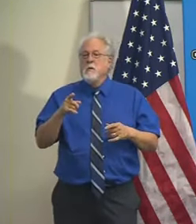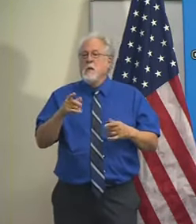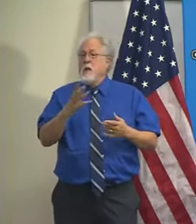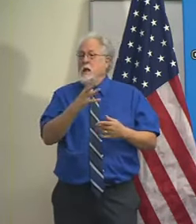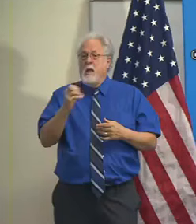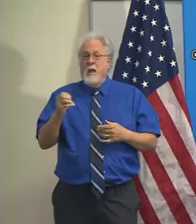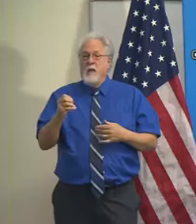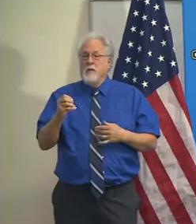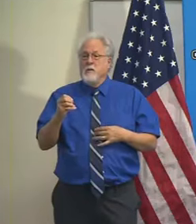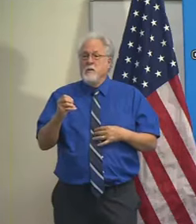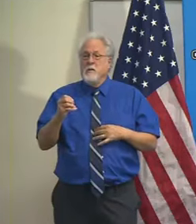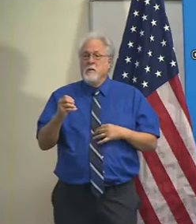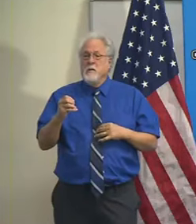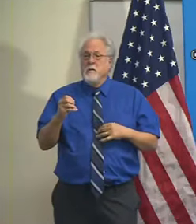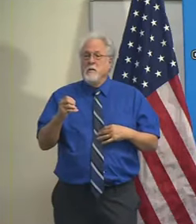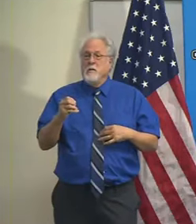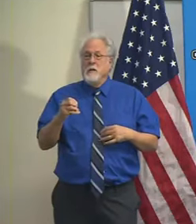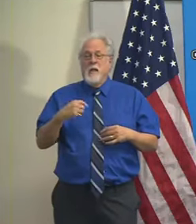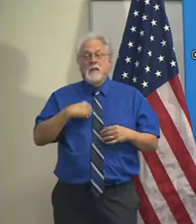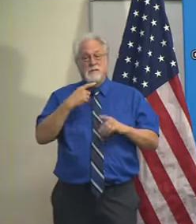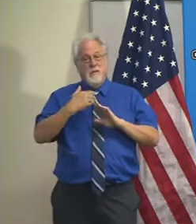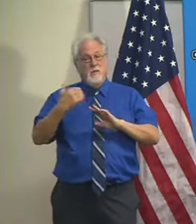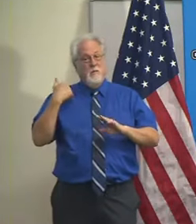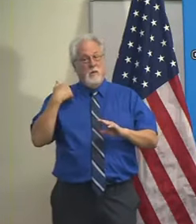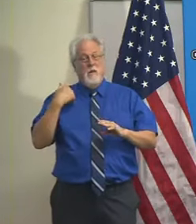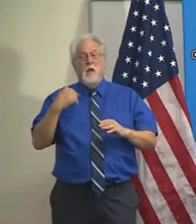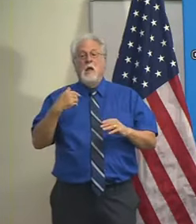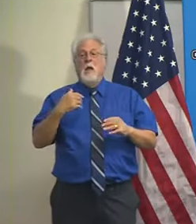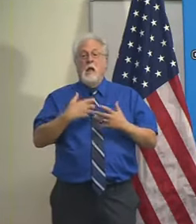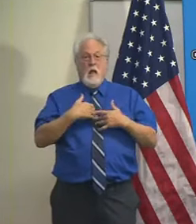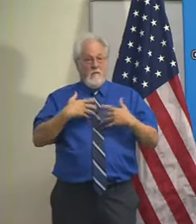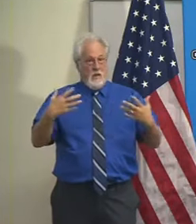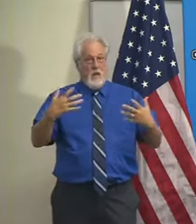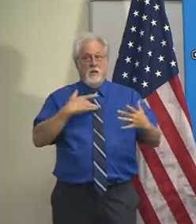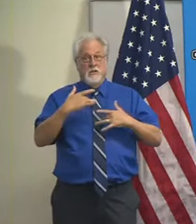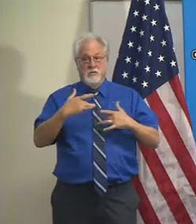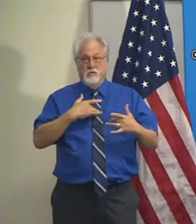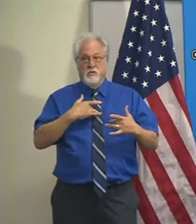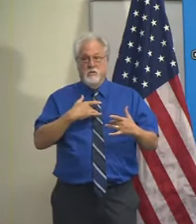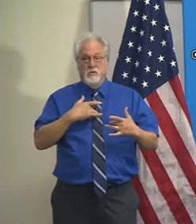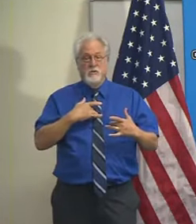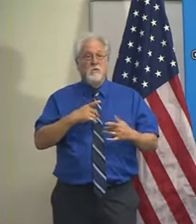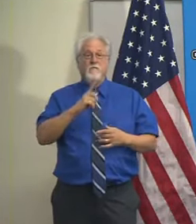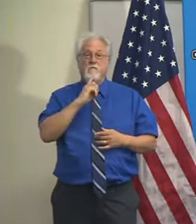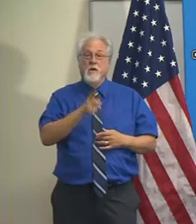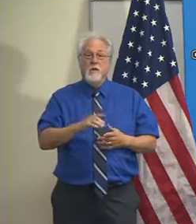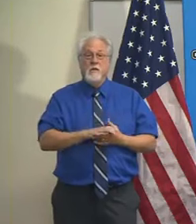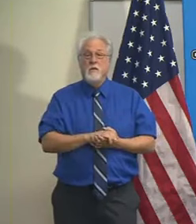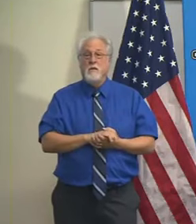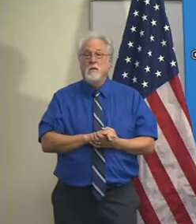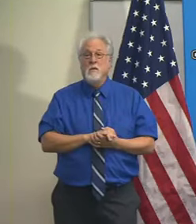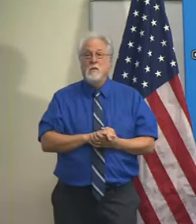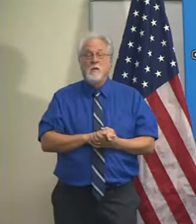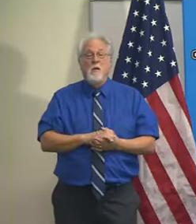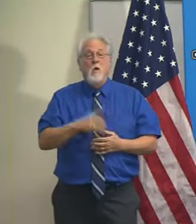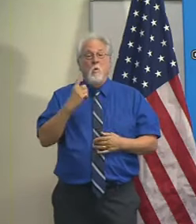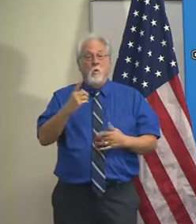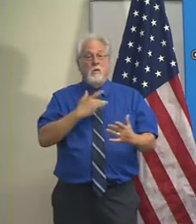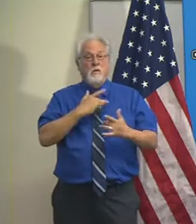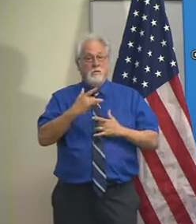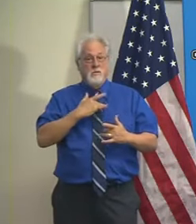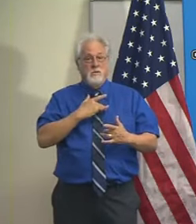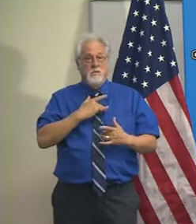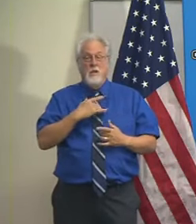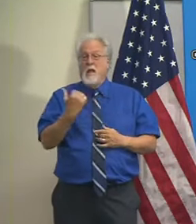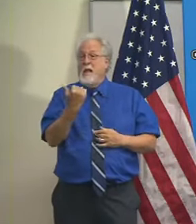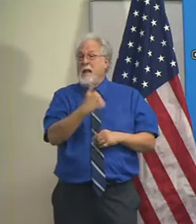And, you know, I said a while ago that I have a lot of concerns. Quite frankly, one of the concerns that I have